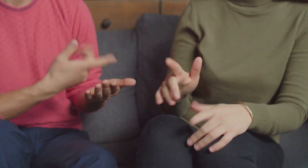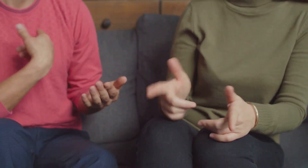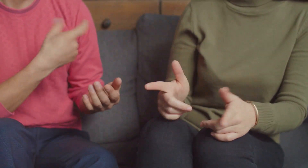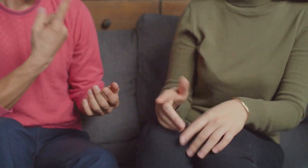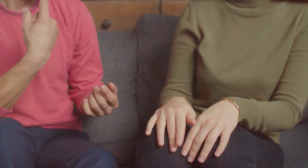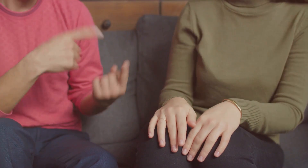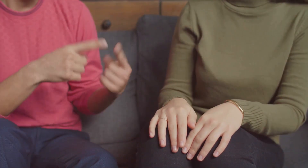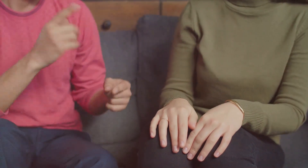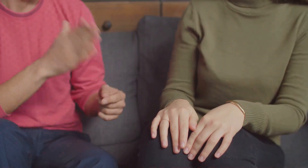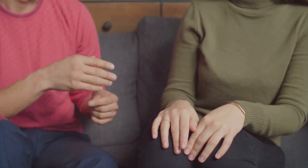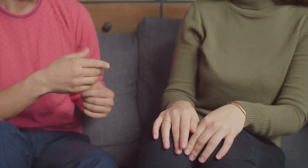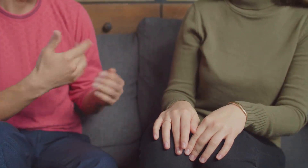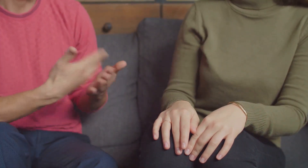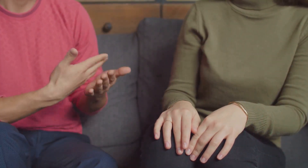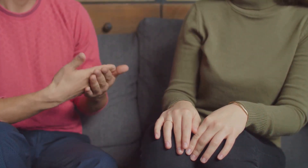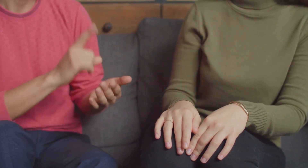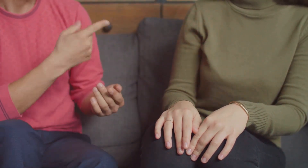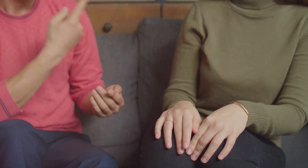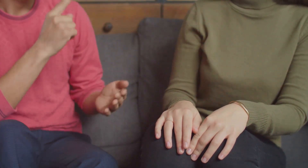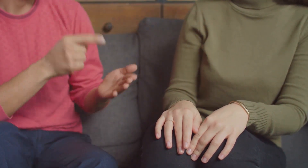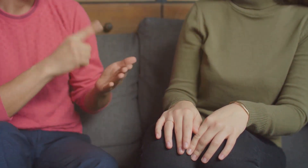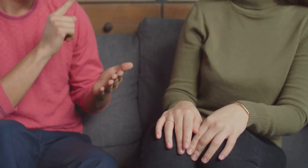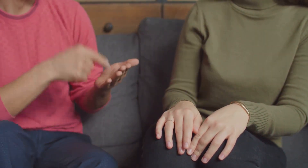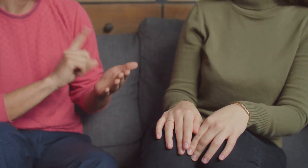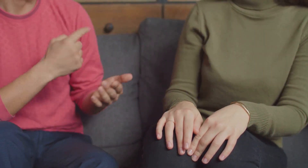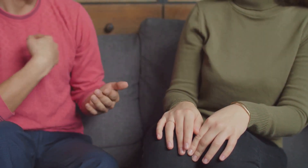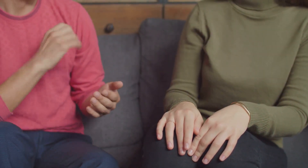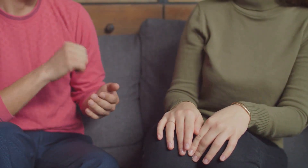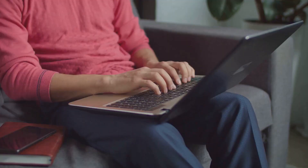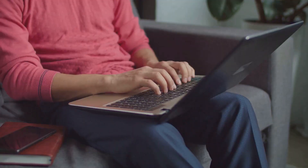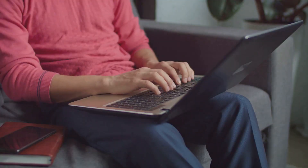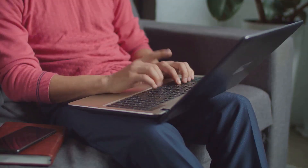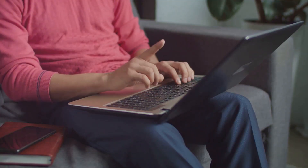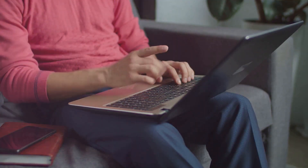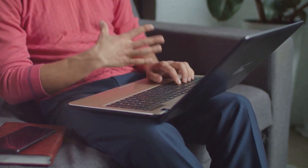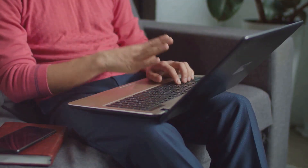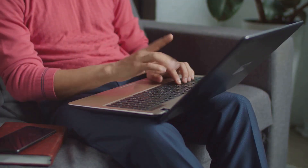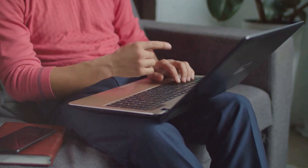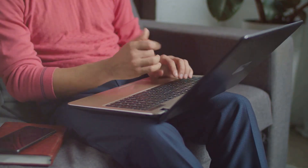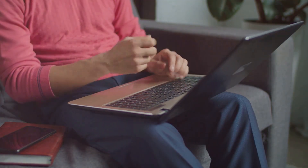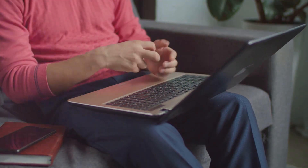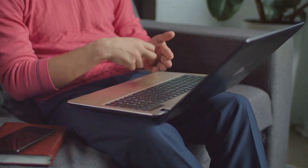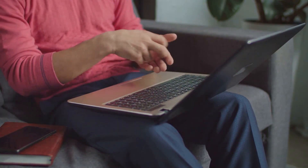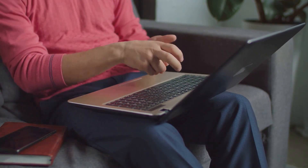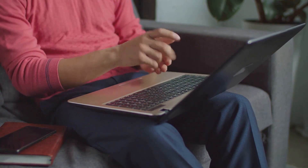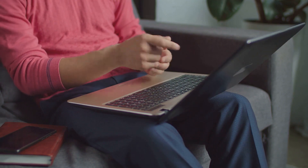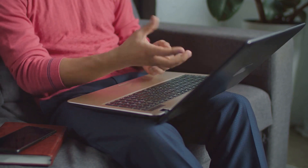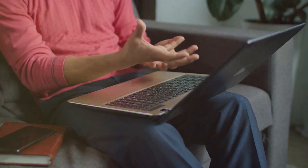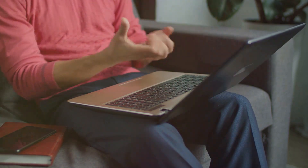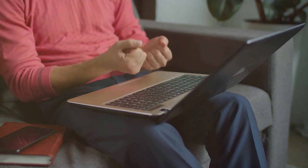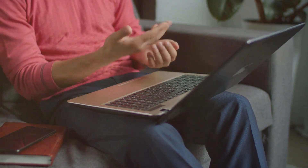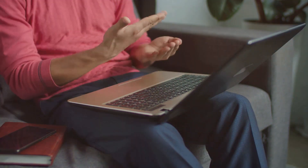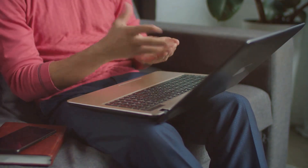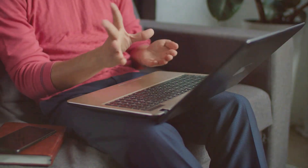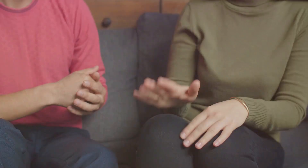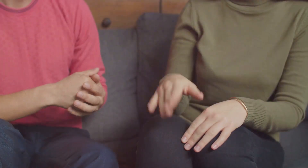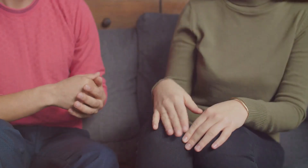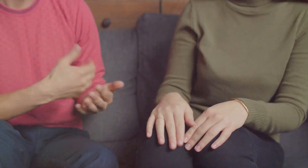common when Mexican Sign Language or MSL is involved. The deaf individual who uses MSL will sign to the CDI,